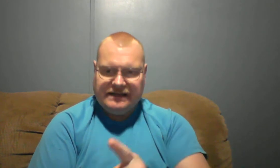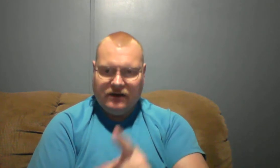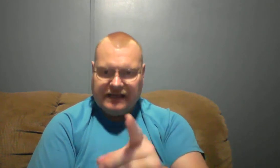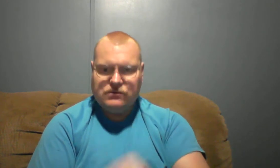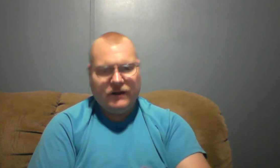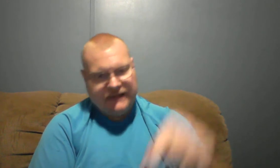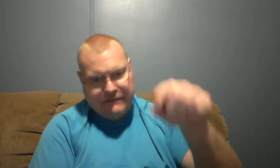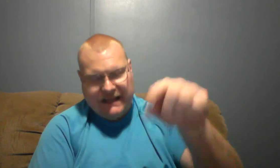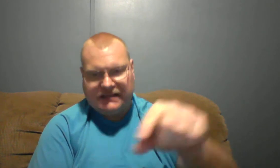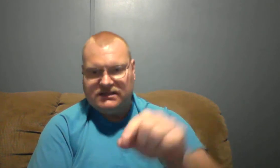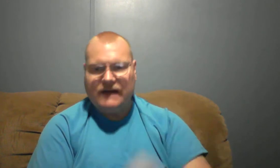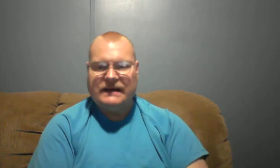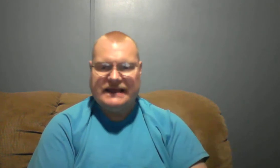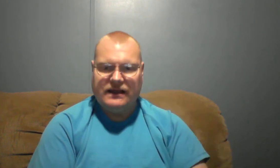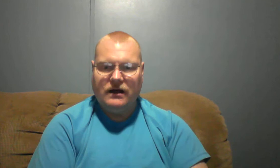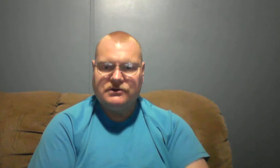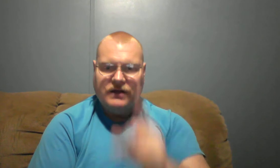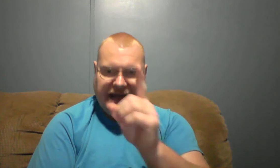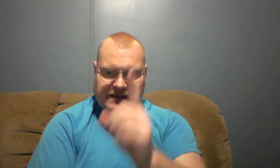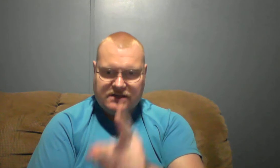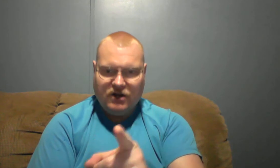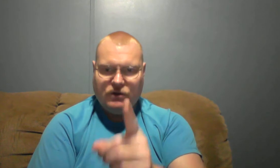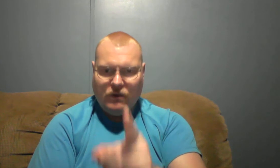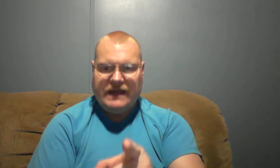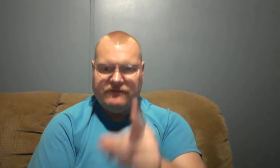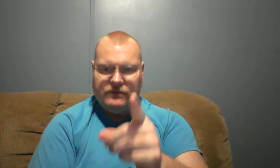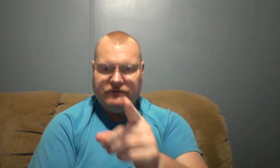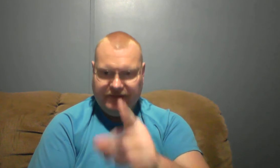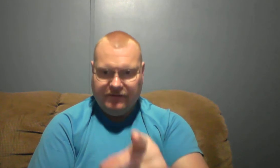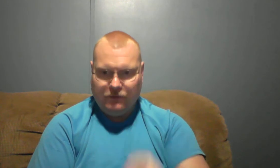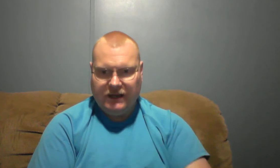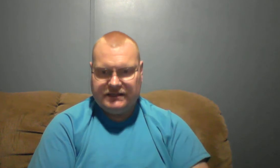guess what? They make a stop by that altar and turn away from their filthy ways.